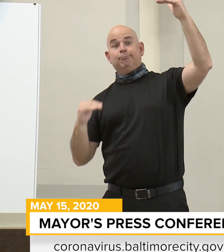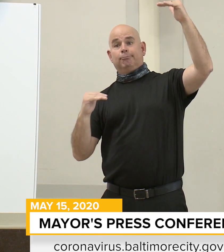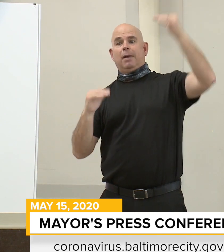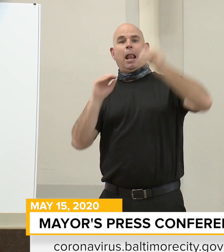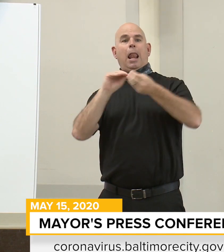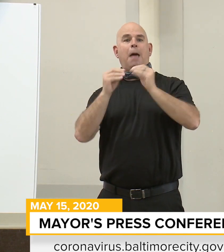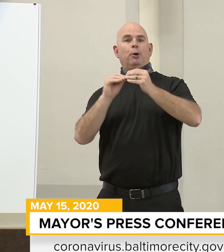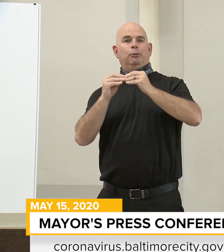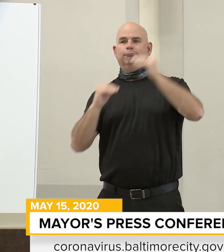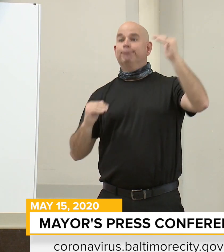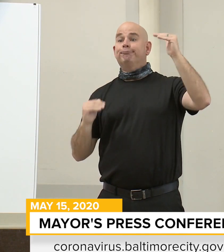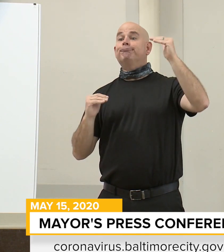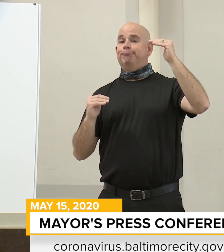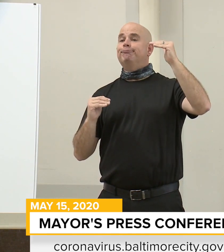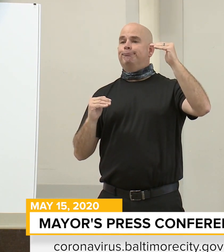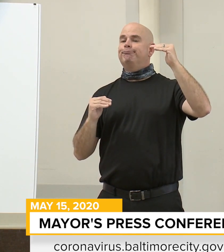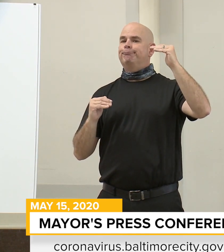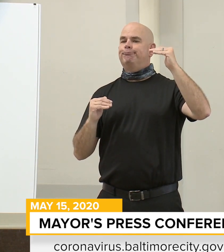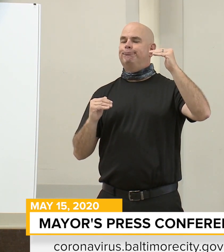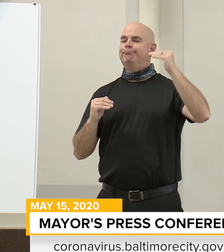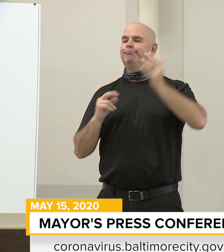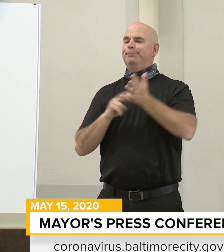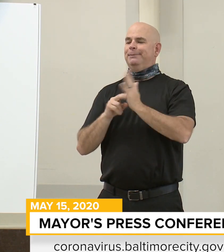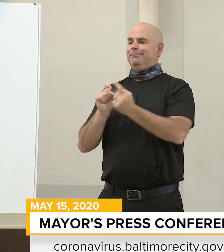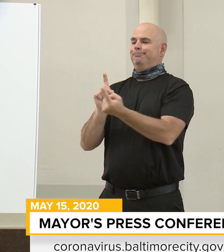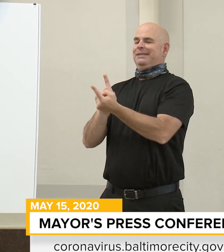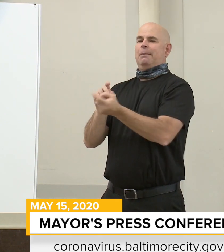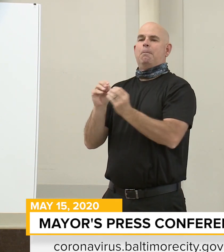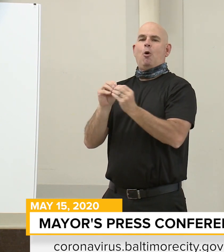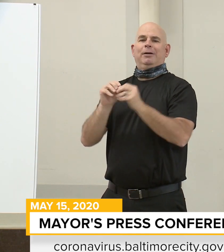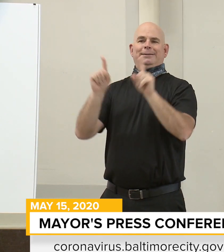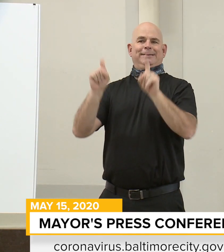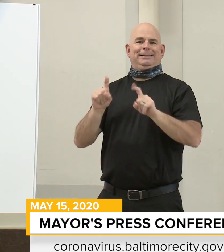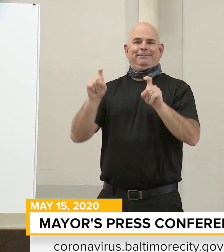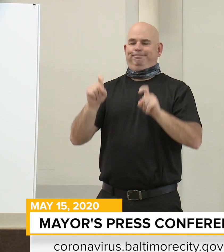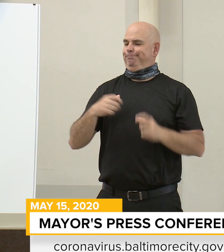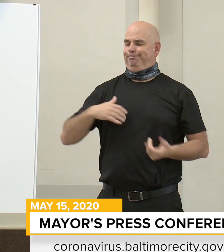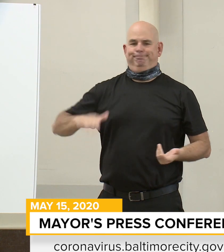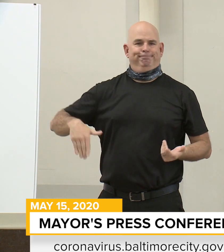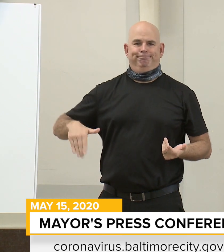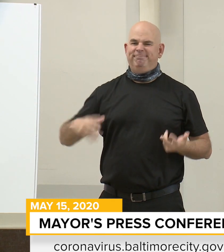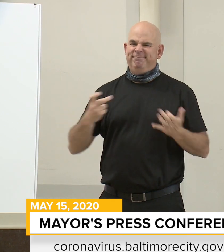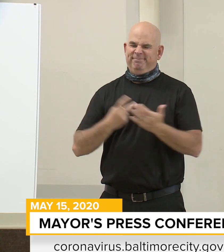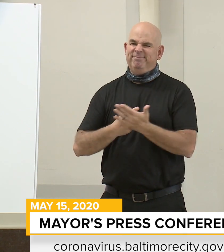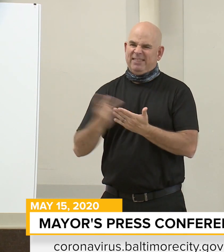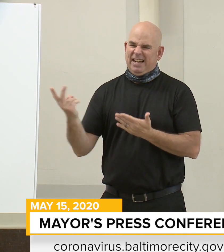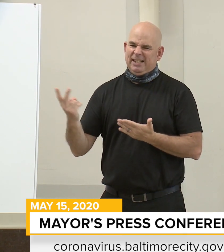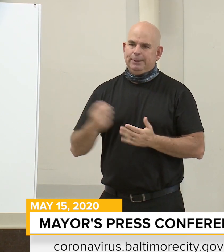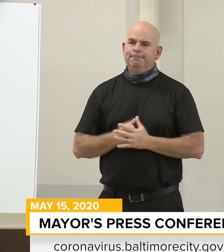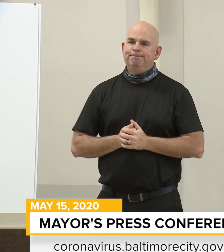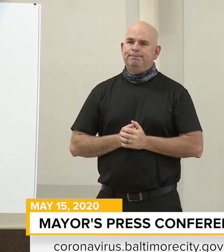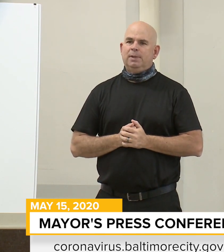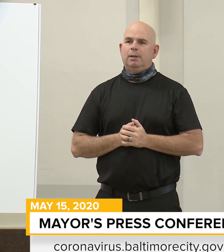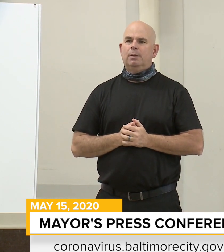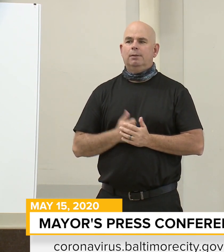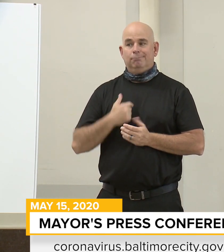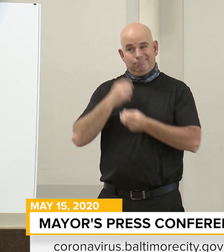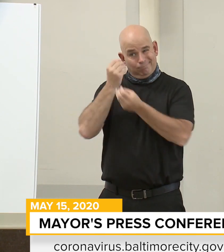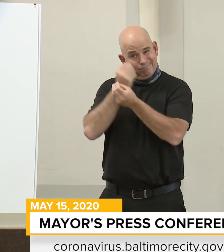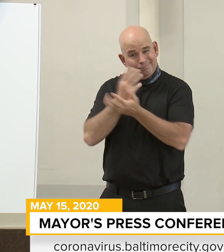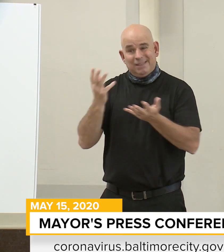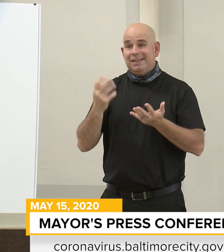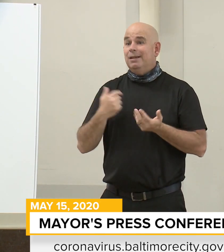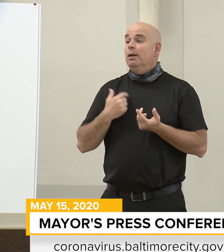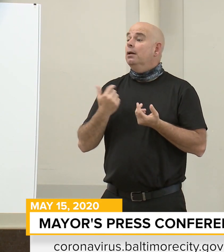able to safely open. Please believe me, I would love nothing more to be able to tell our residents that it is safe to resume